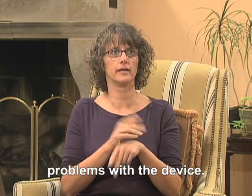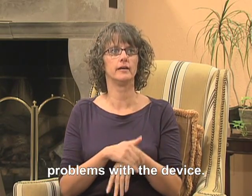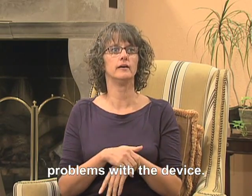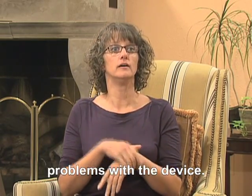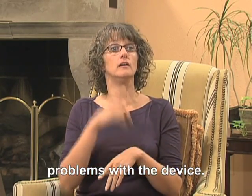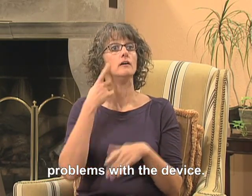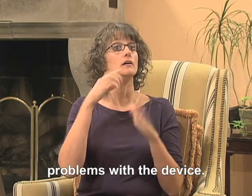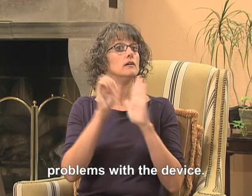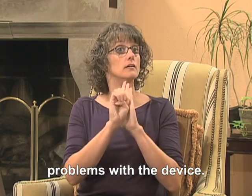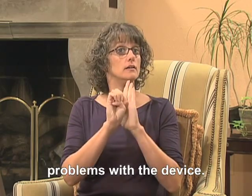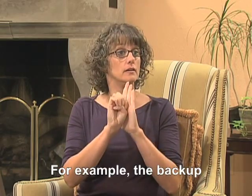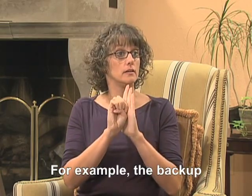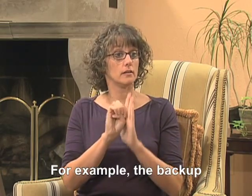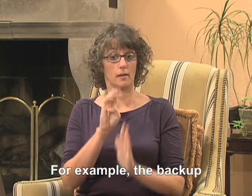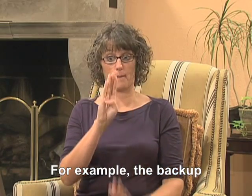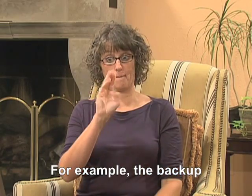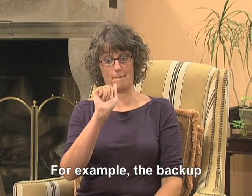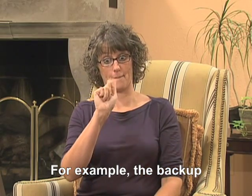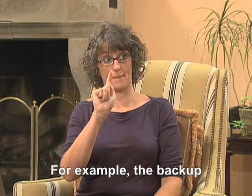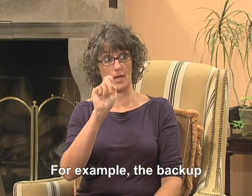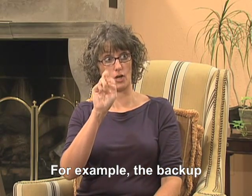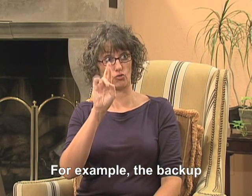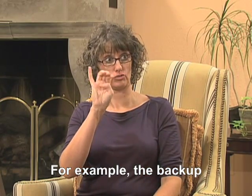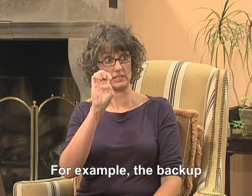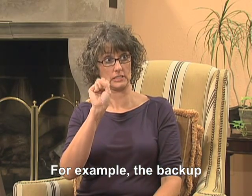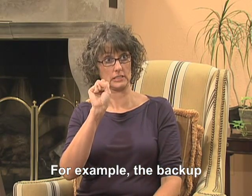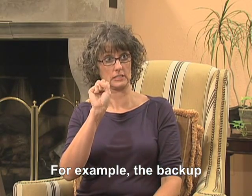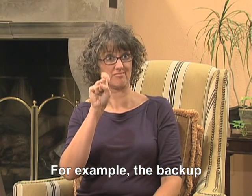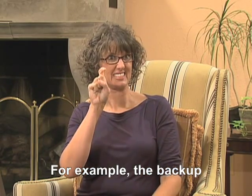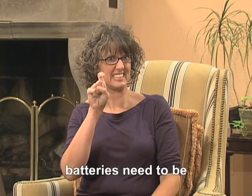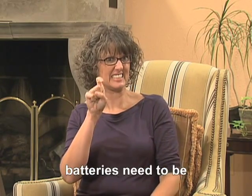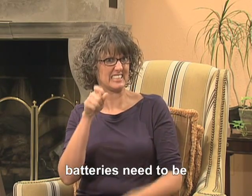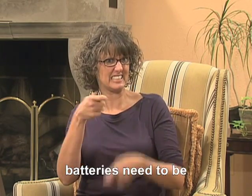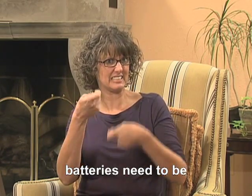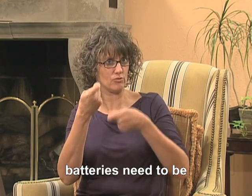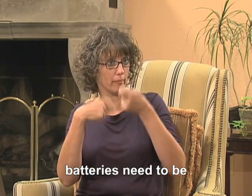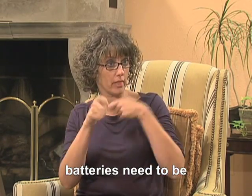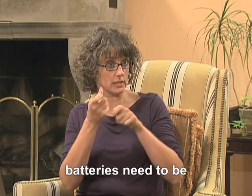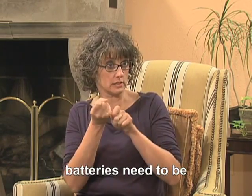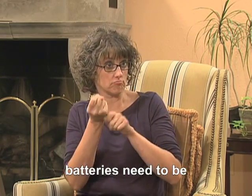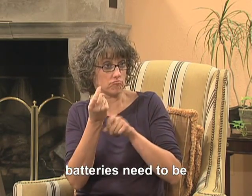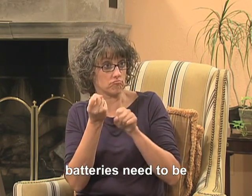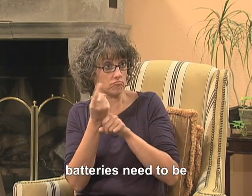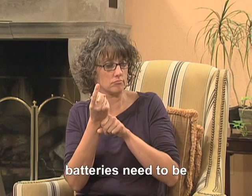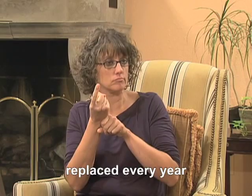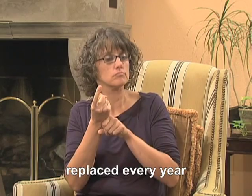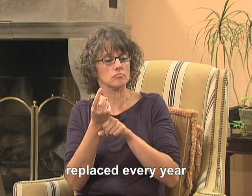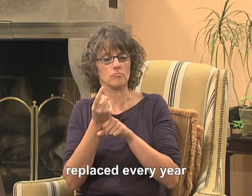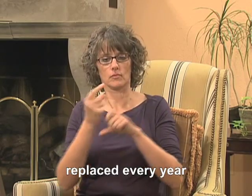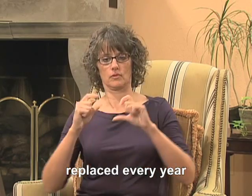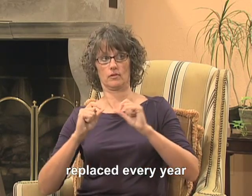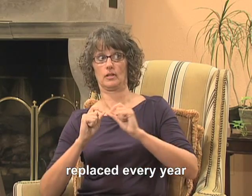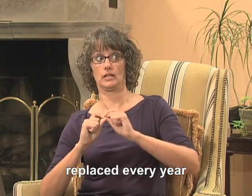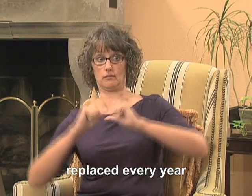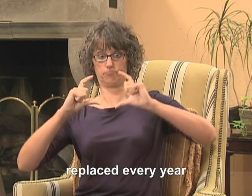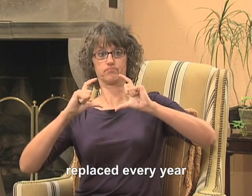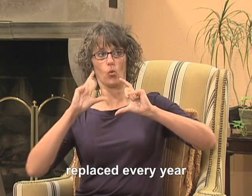For example, the backup batteries need to be replaced every year